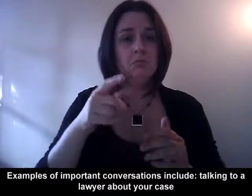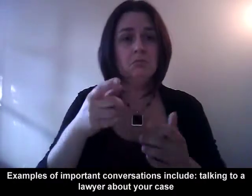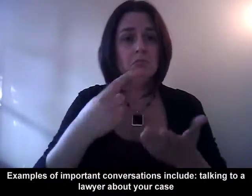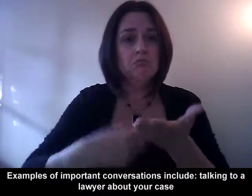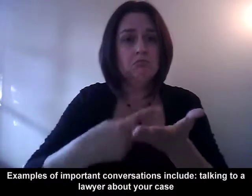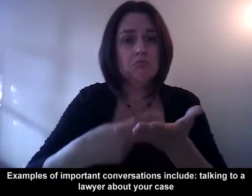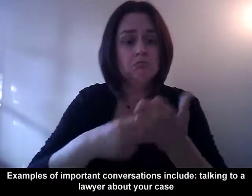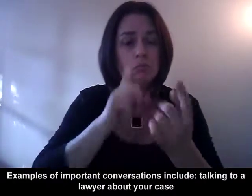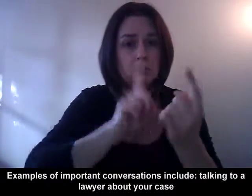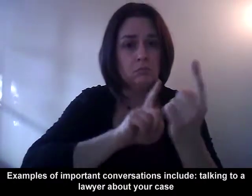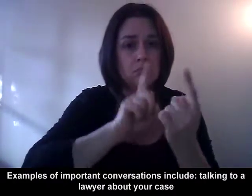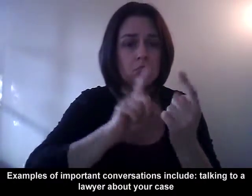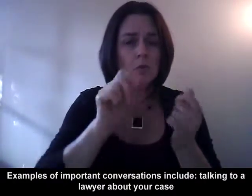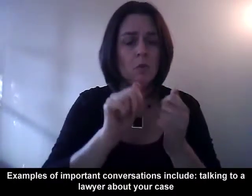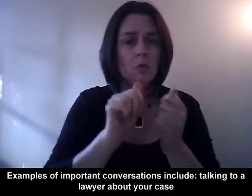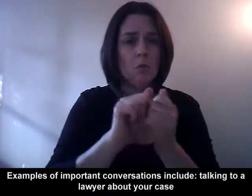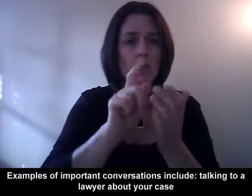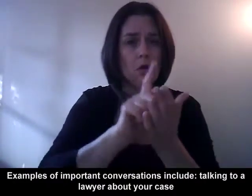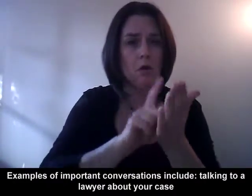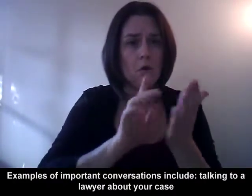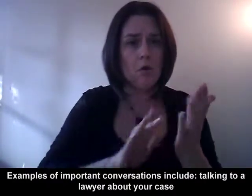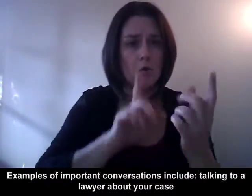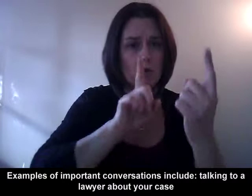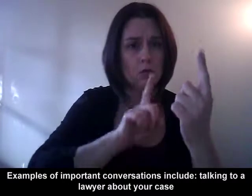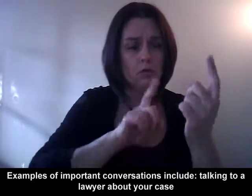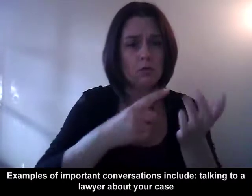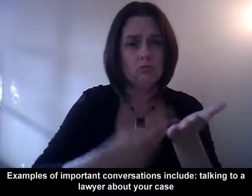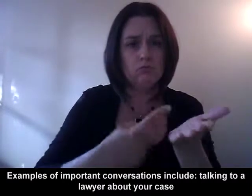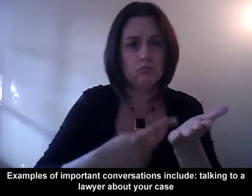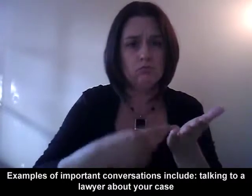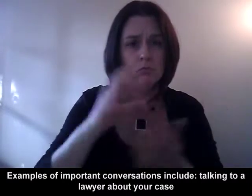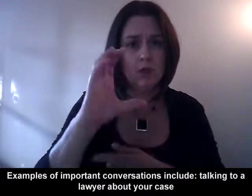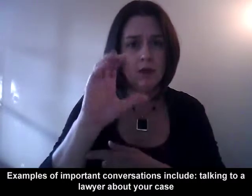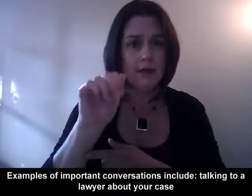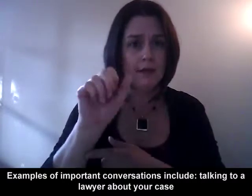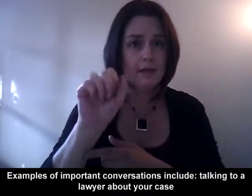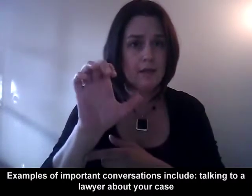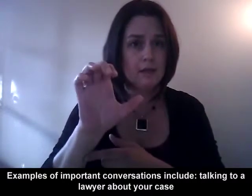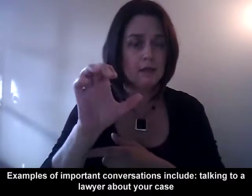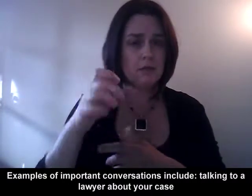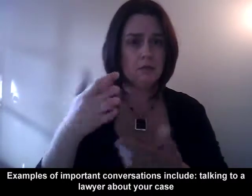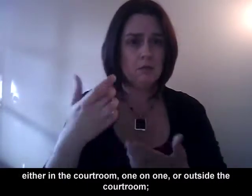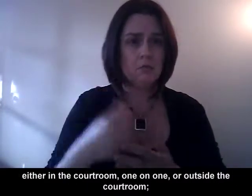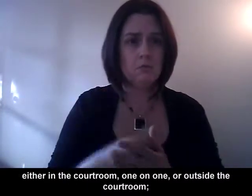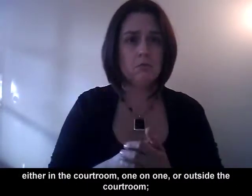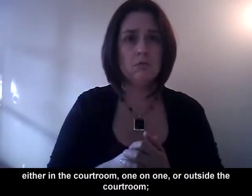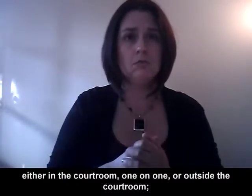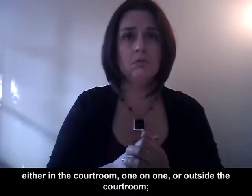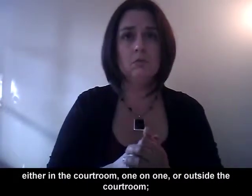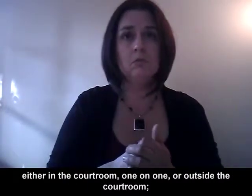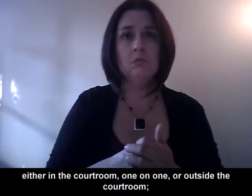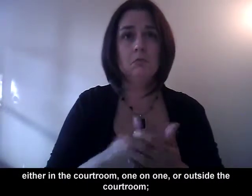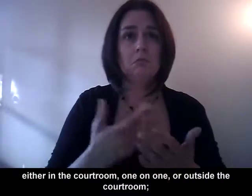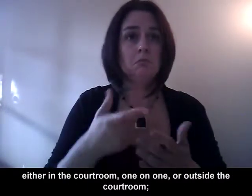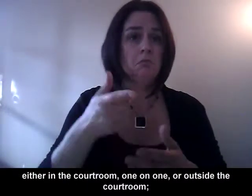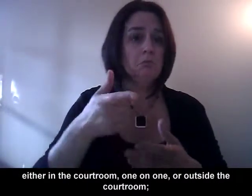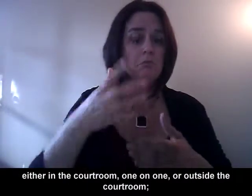Examples of important conversations include talking to a lawyer about your case, either in the courtroom,